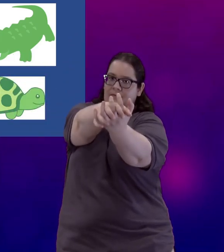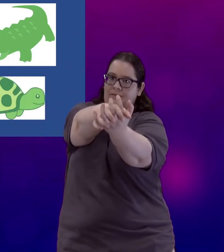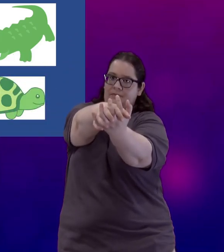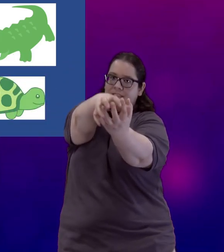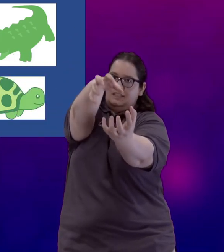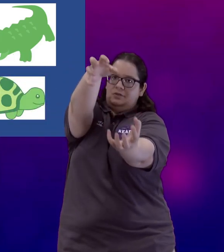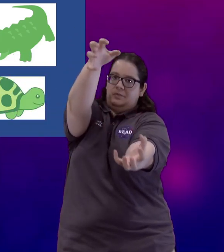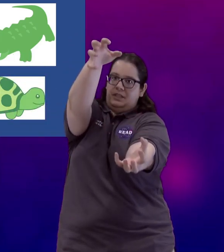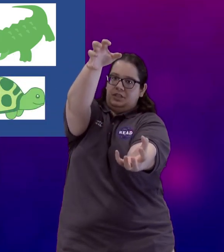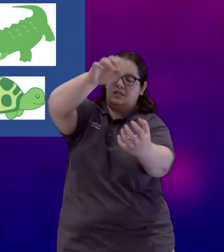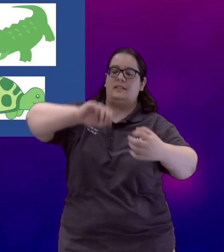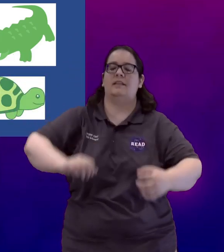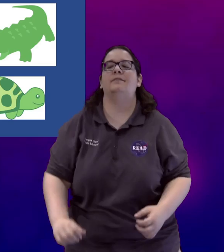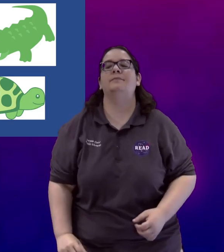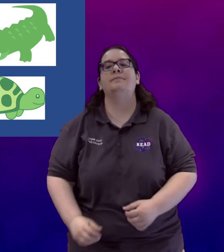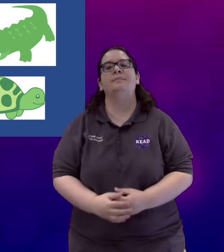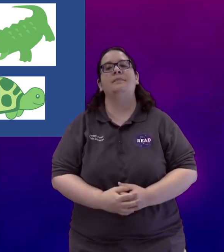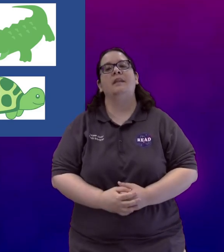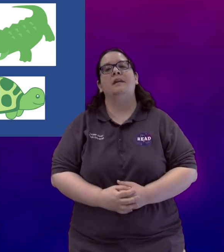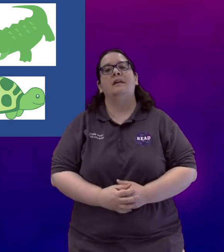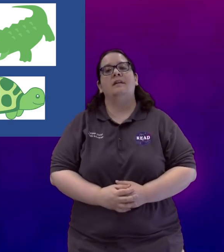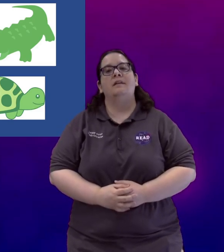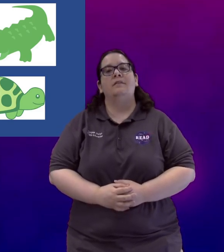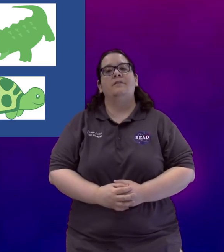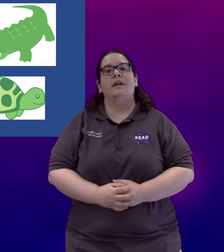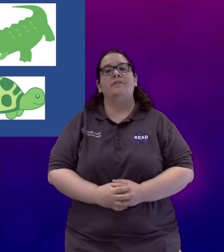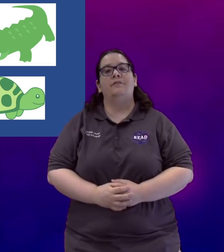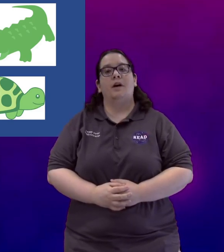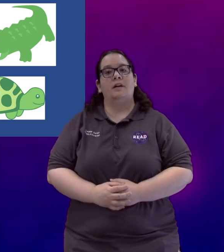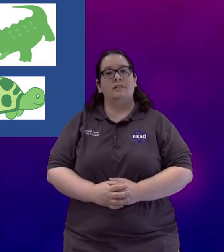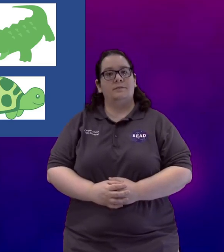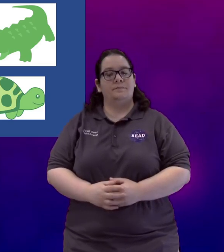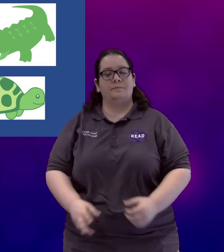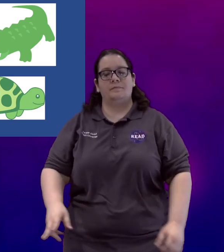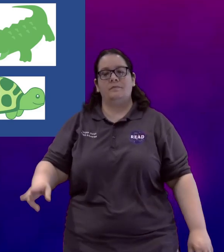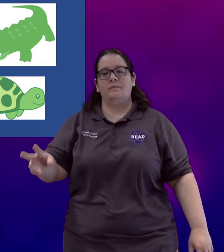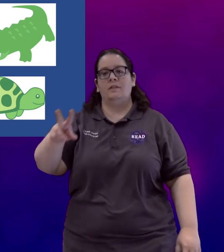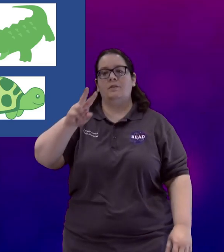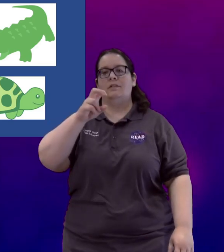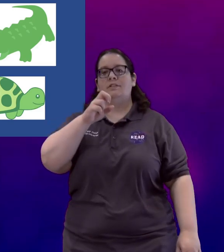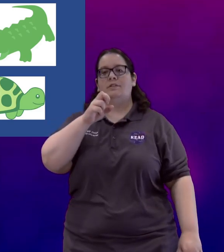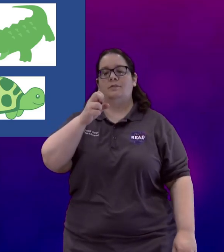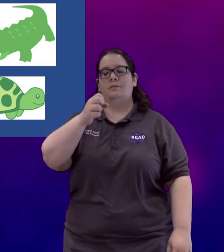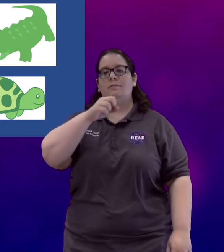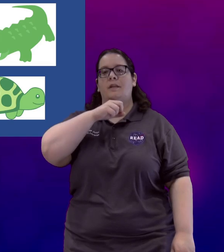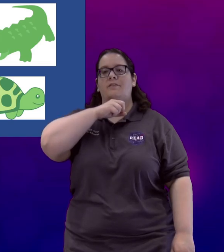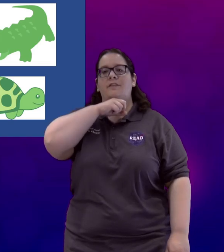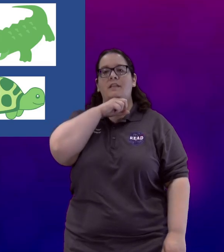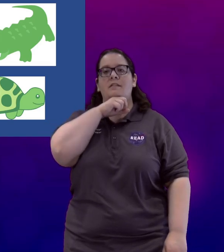Let's get those big jaws in there. For a frog you're going to make a fist